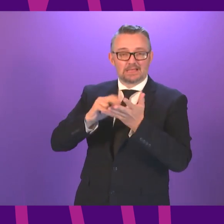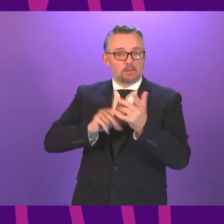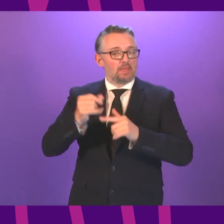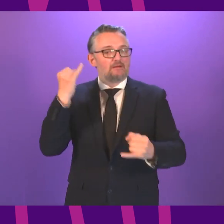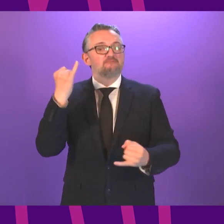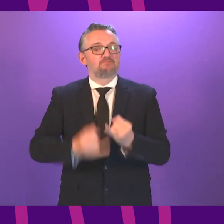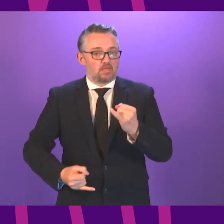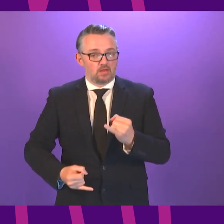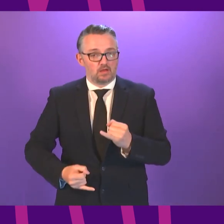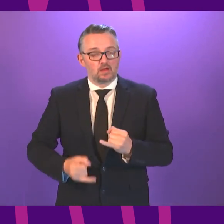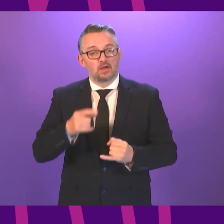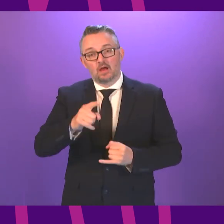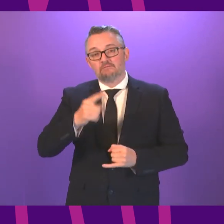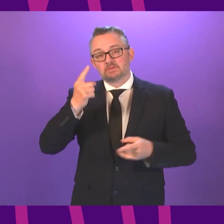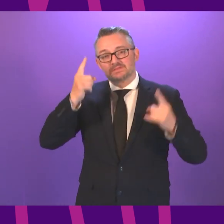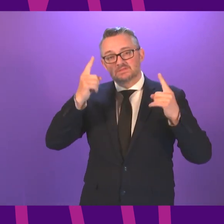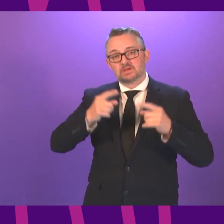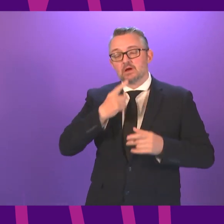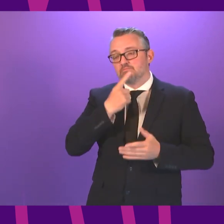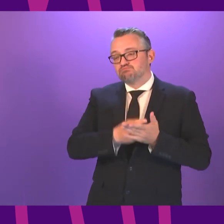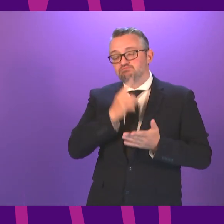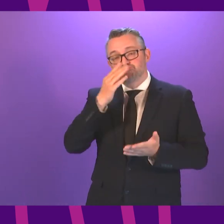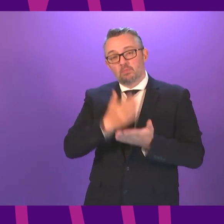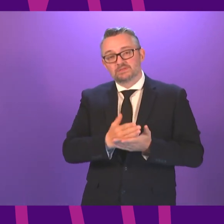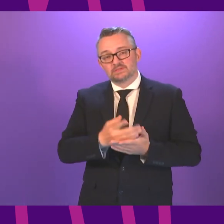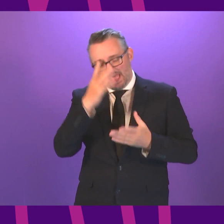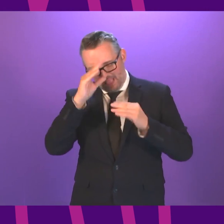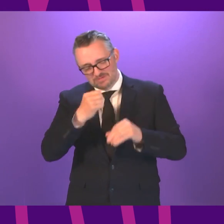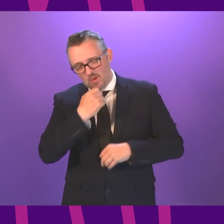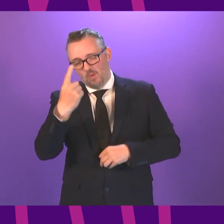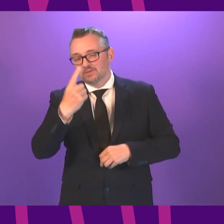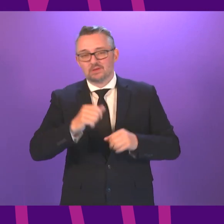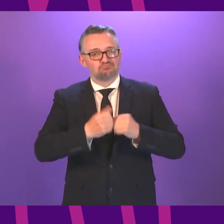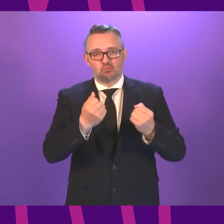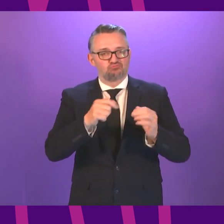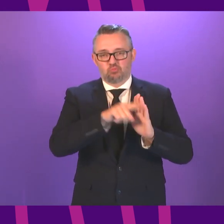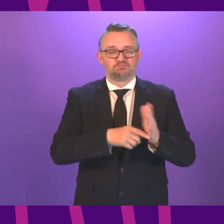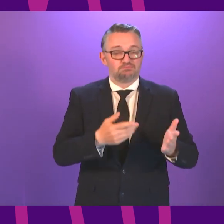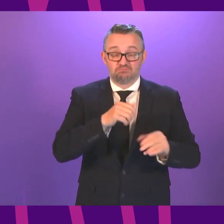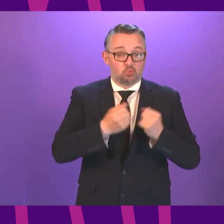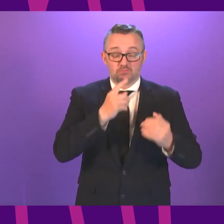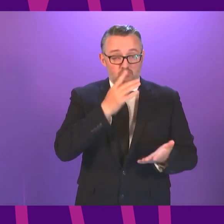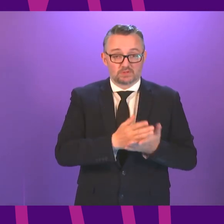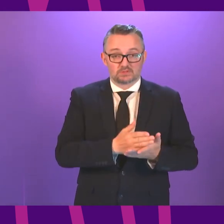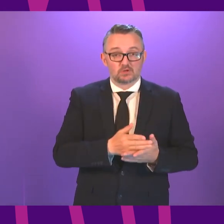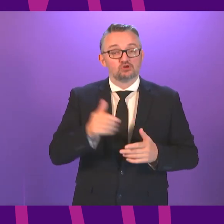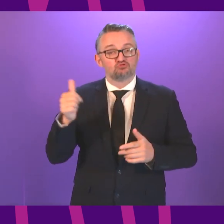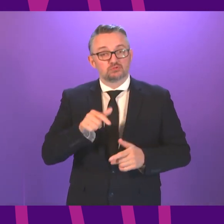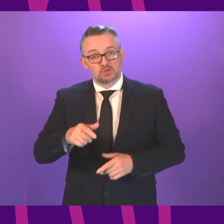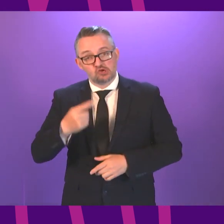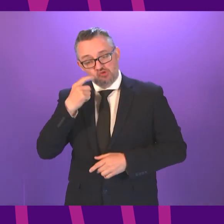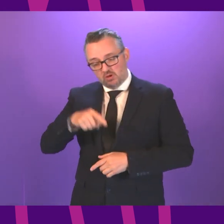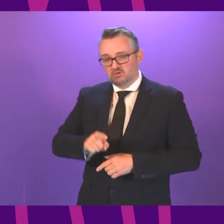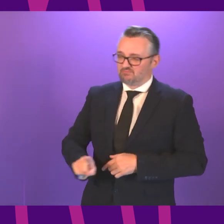and the first minister's broken promise to make education her number one priority surely now is the time to put our young people